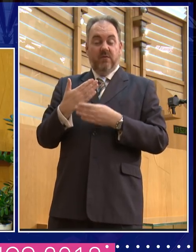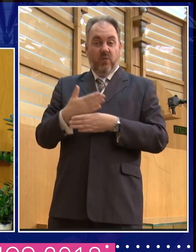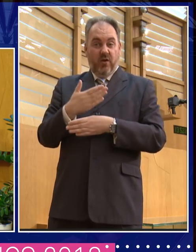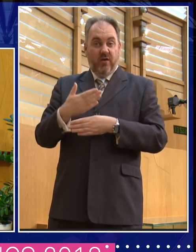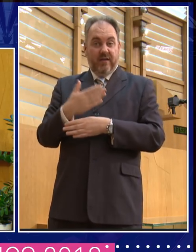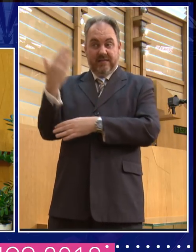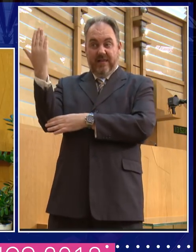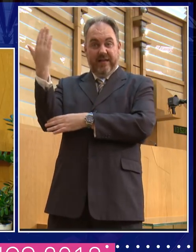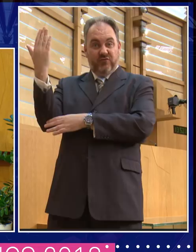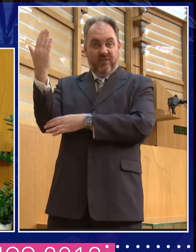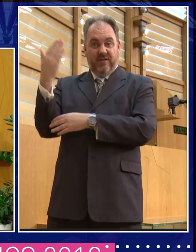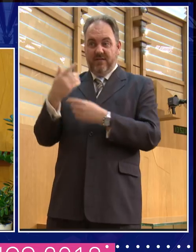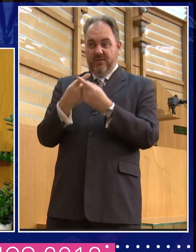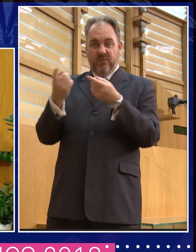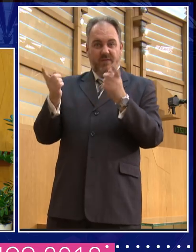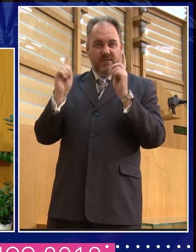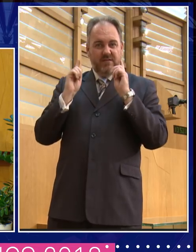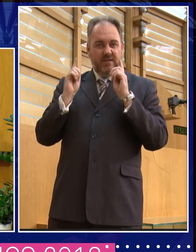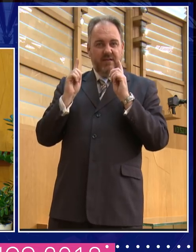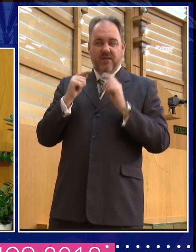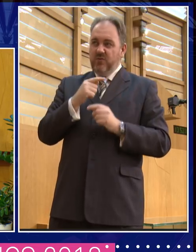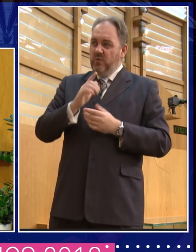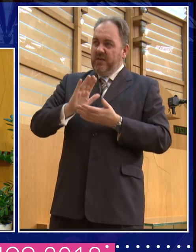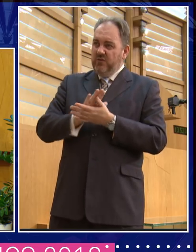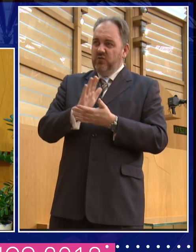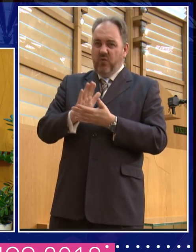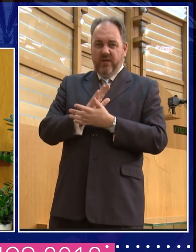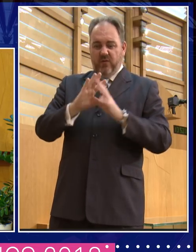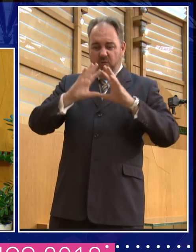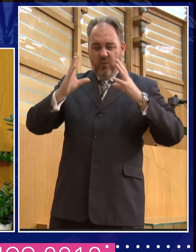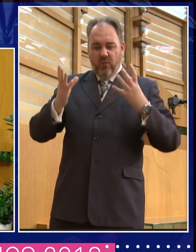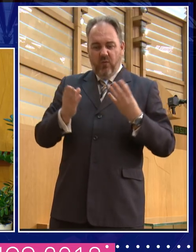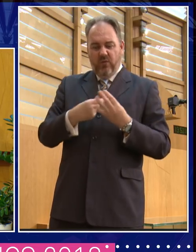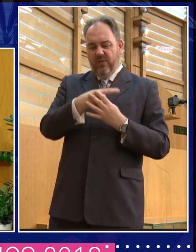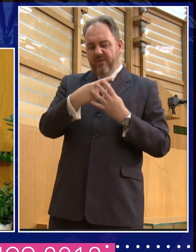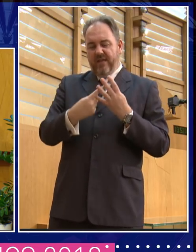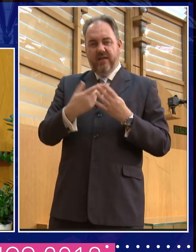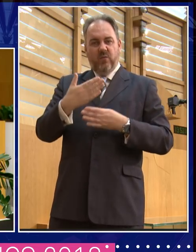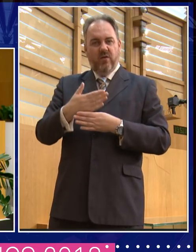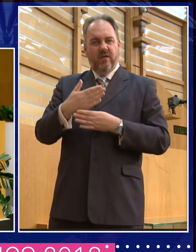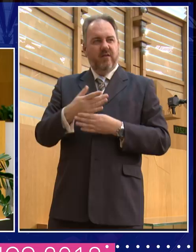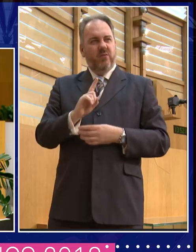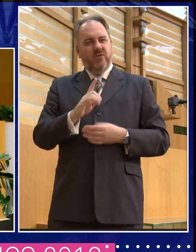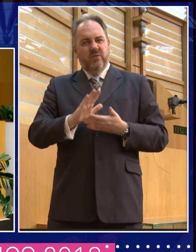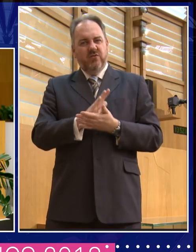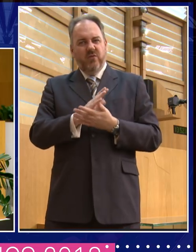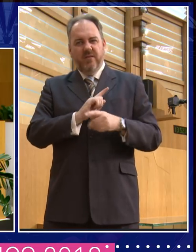lecturer. Have you always enjoyed that part of it? I that's hard work. And I know you're, I think you're famous for the hard work, but do you enjoy it? Yeah, I mean,